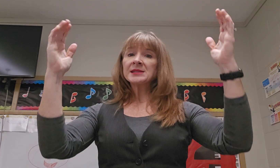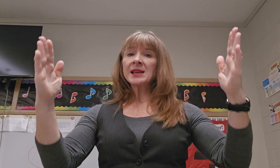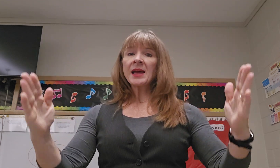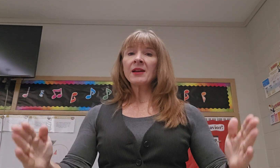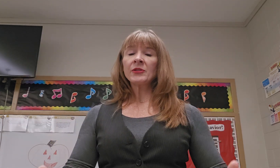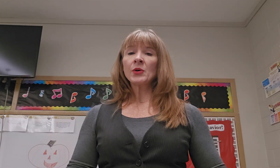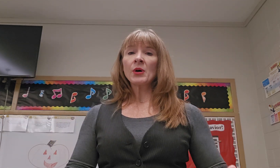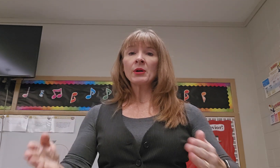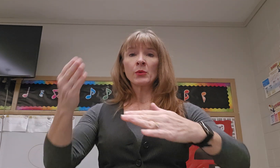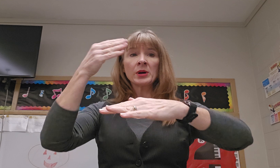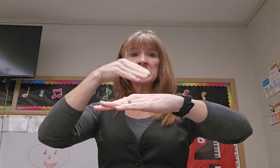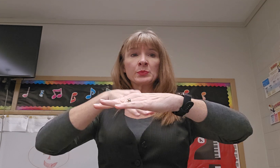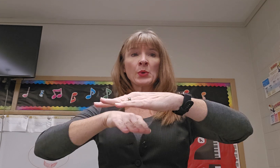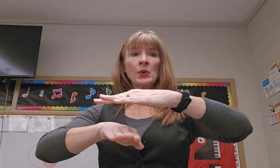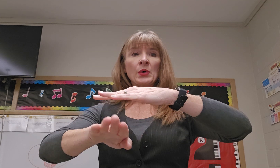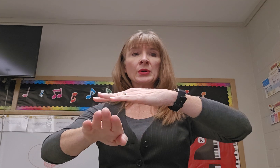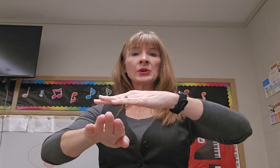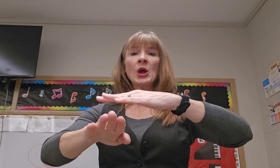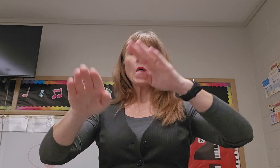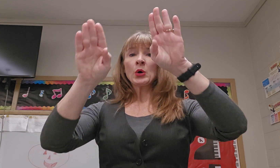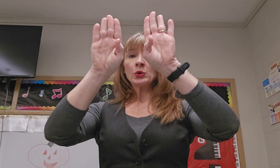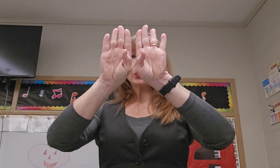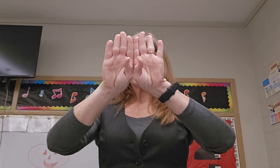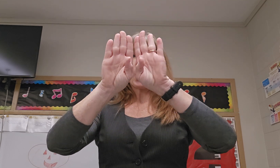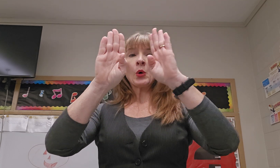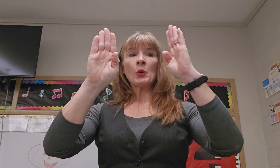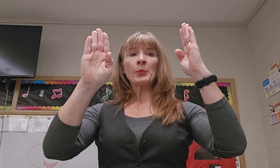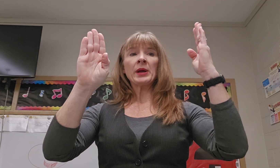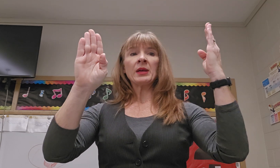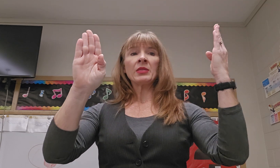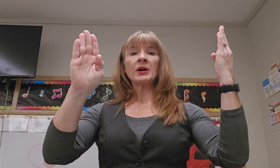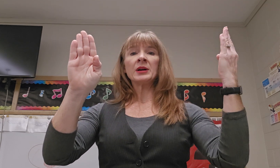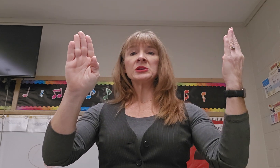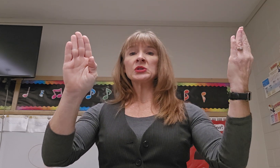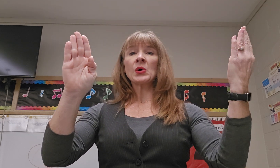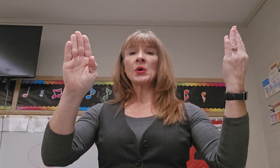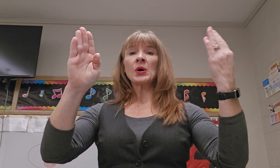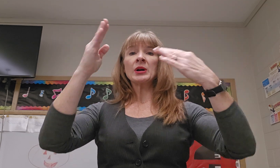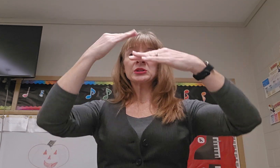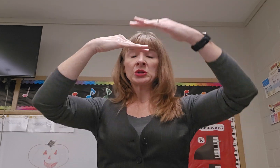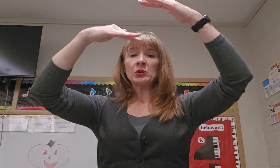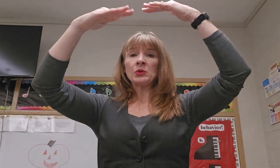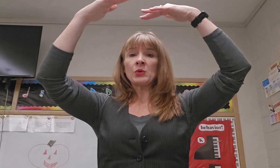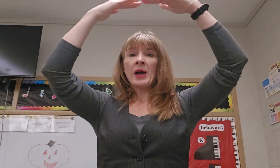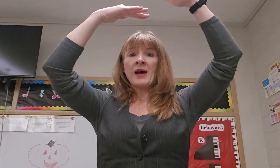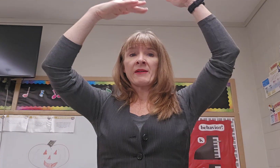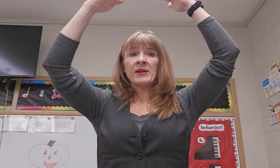Savior was born, who opened the door to heaven,